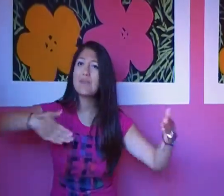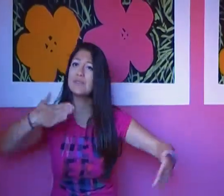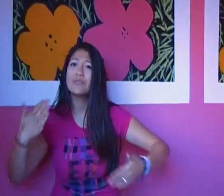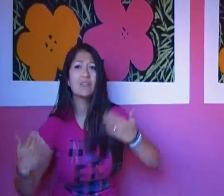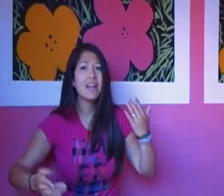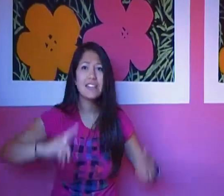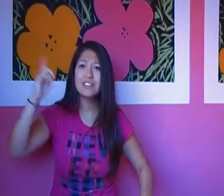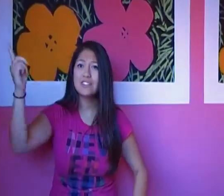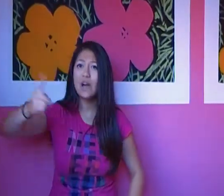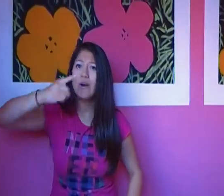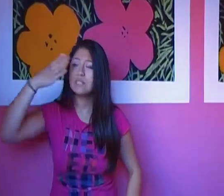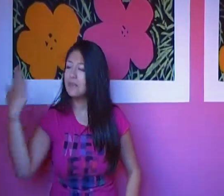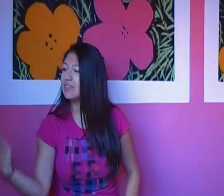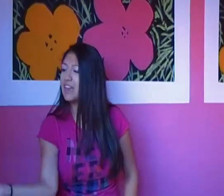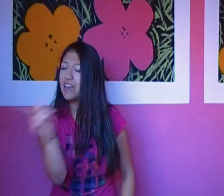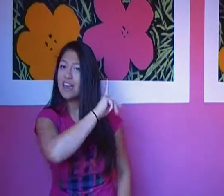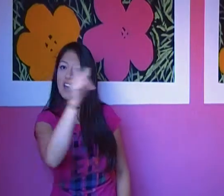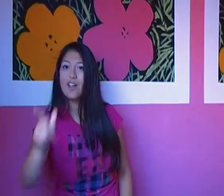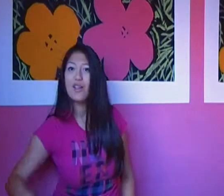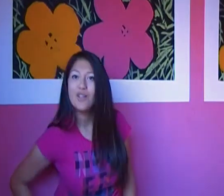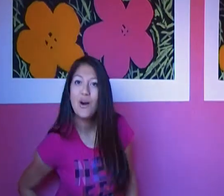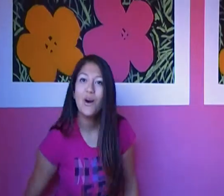I'm so glad that you'll always be there. Lord.